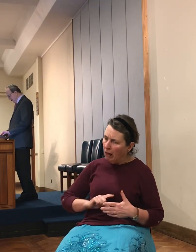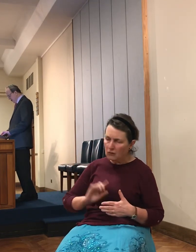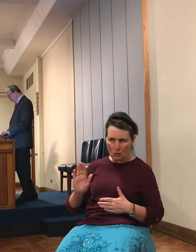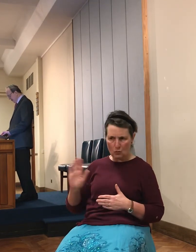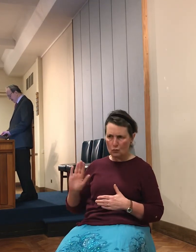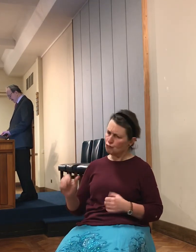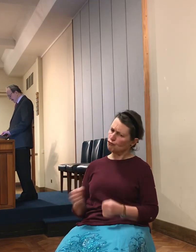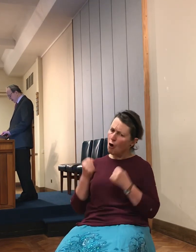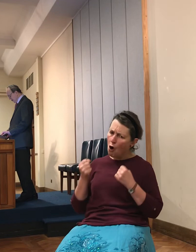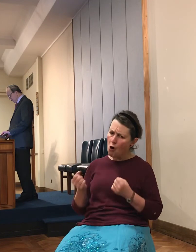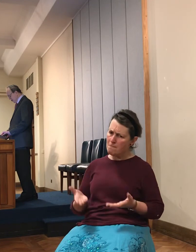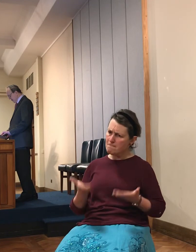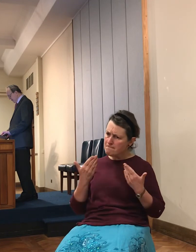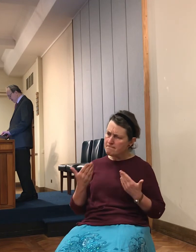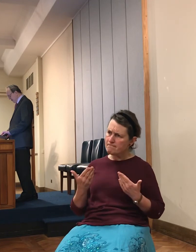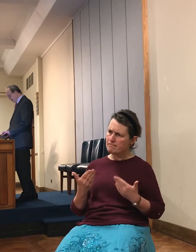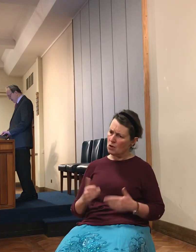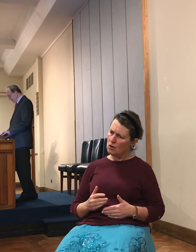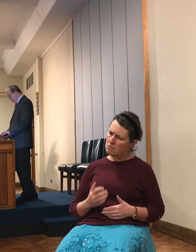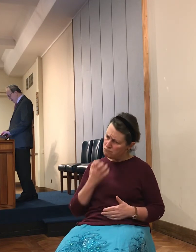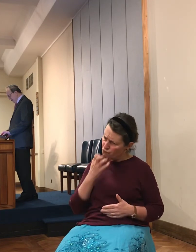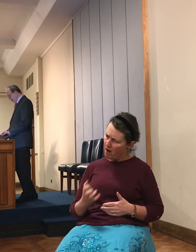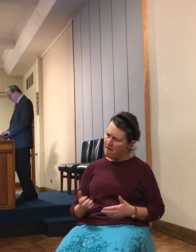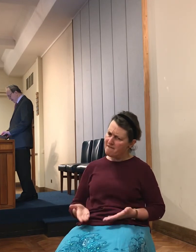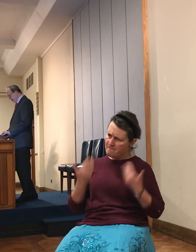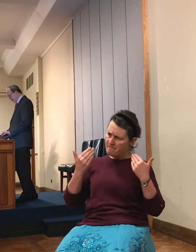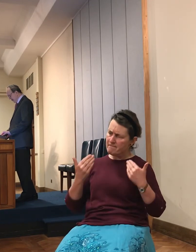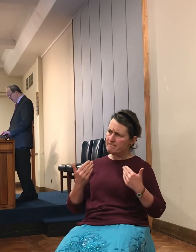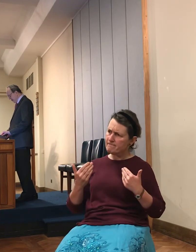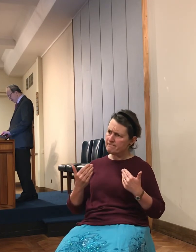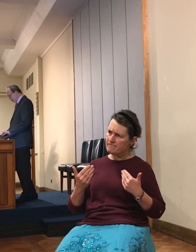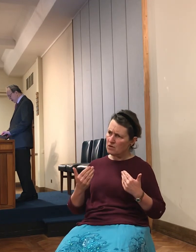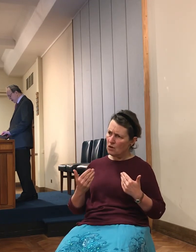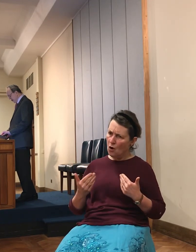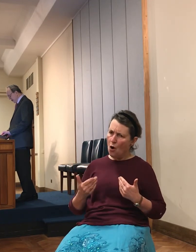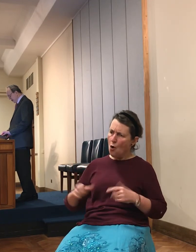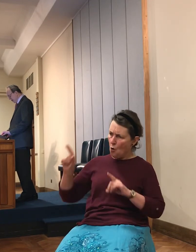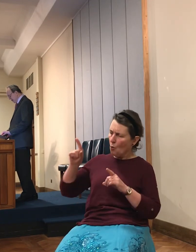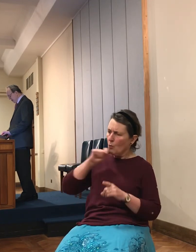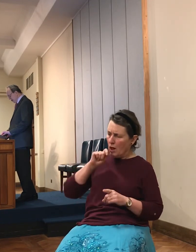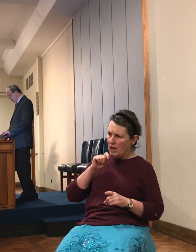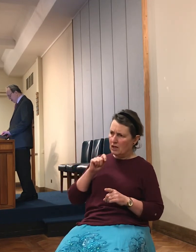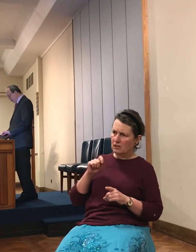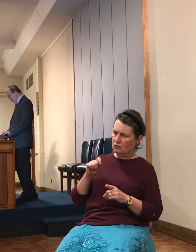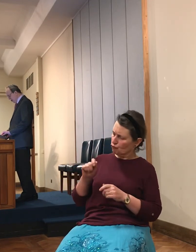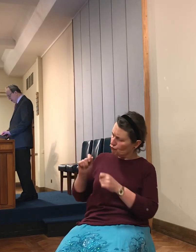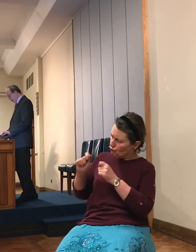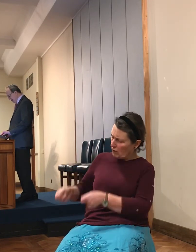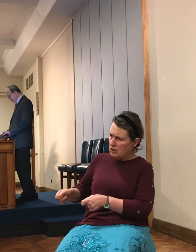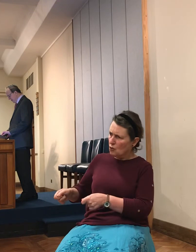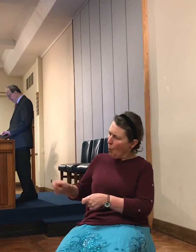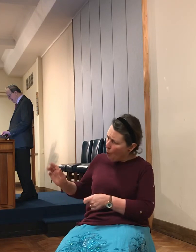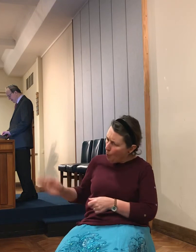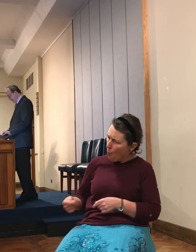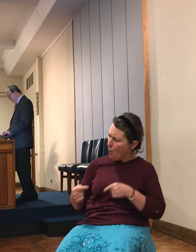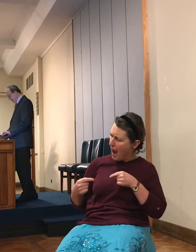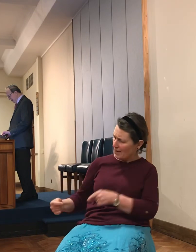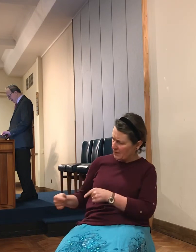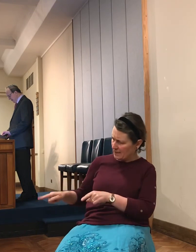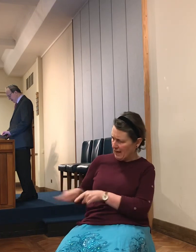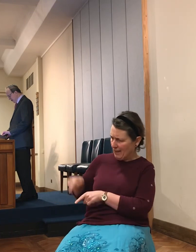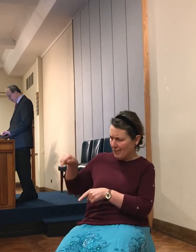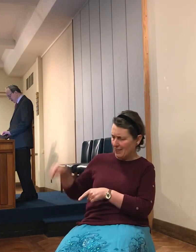be strong and of good courage, for thus shall the Lord do to all your enemies